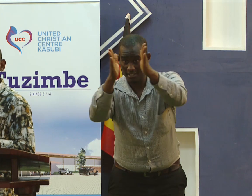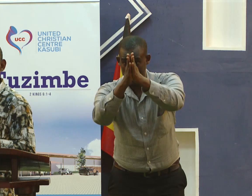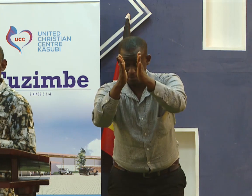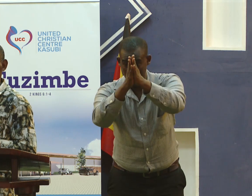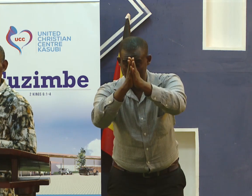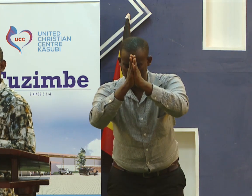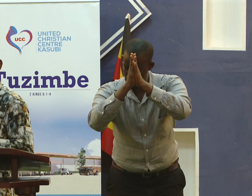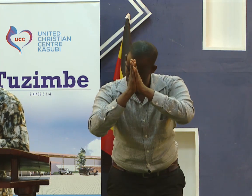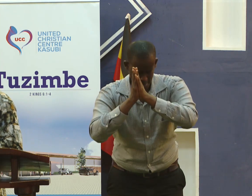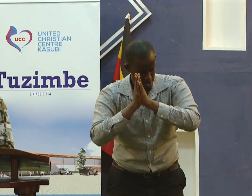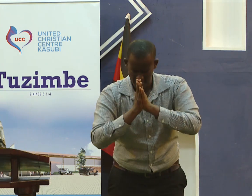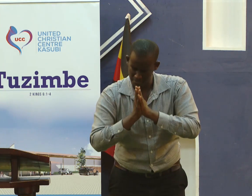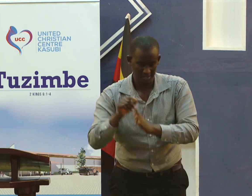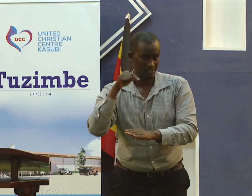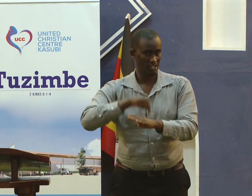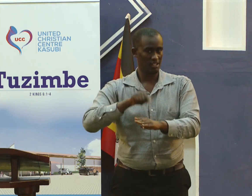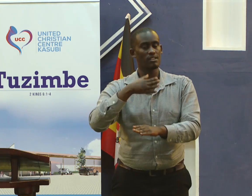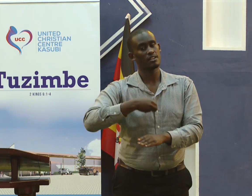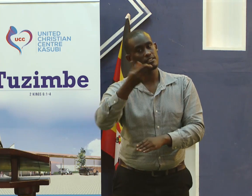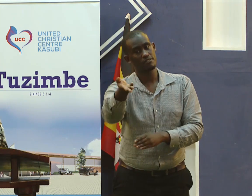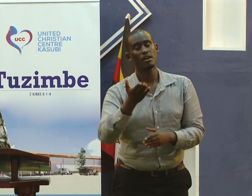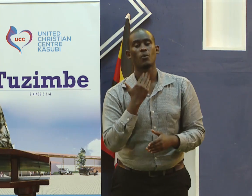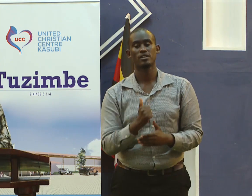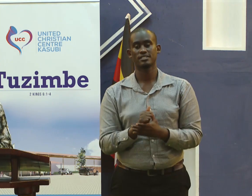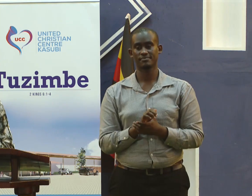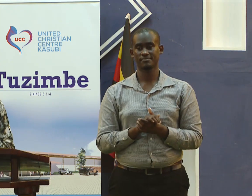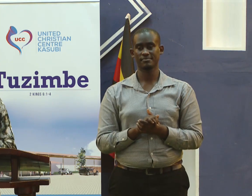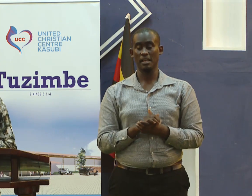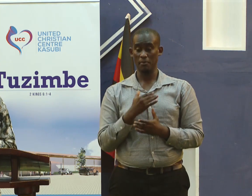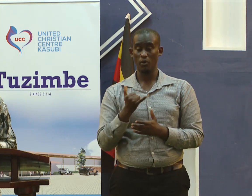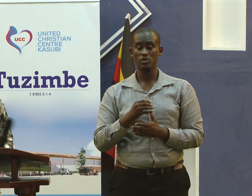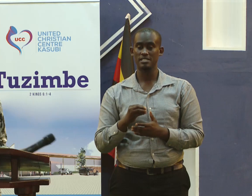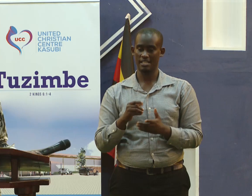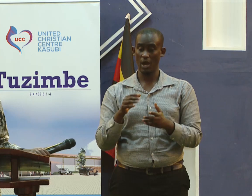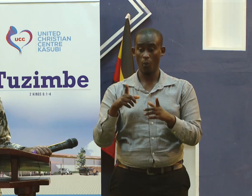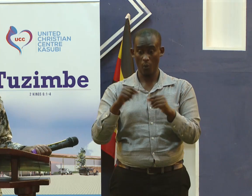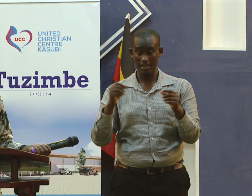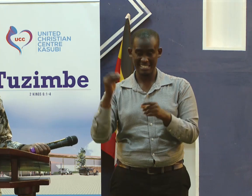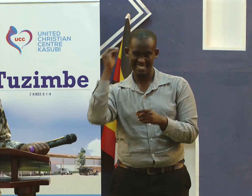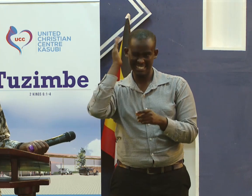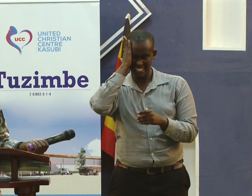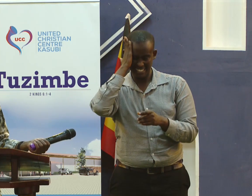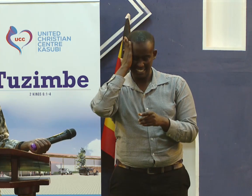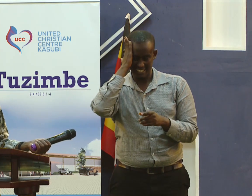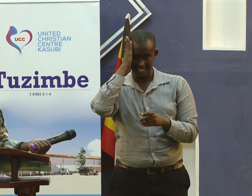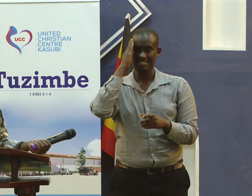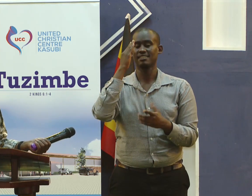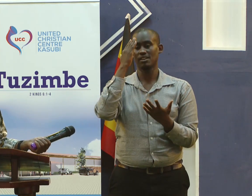I always want to reserve time for prayer because such words sink so much when we pray